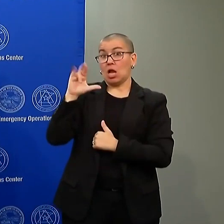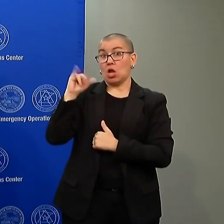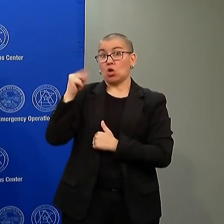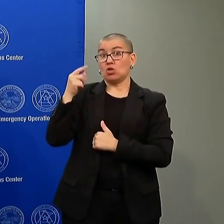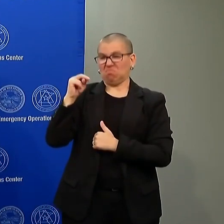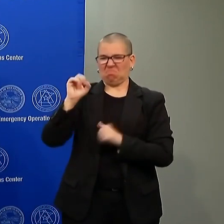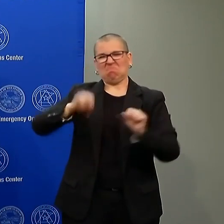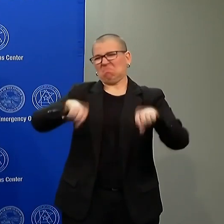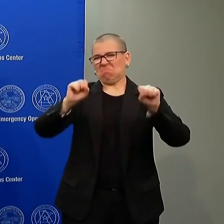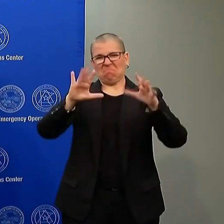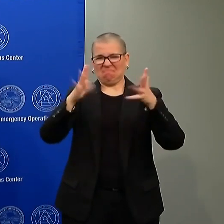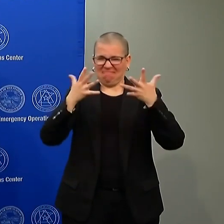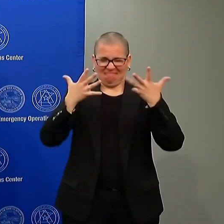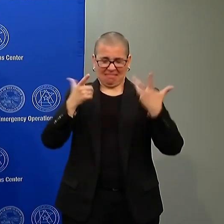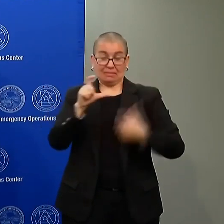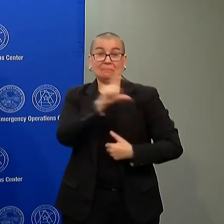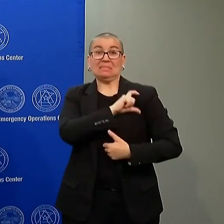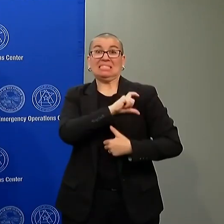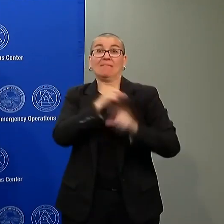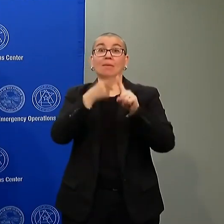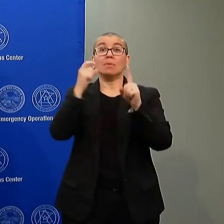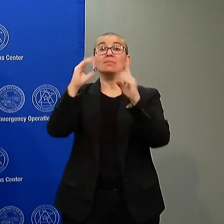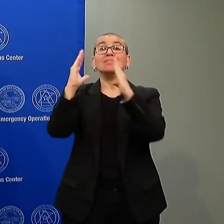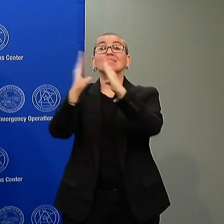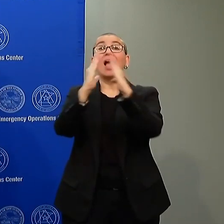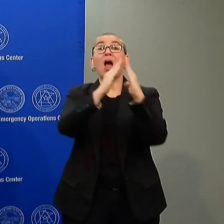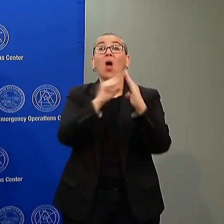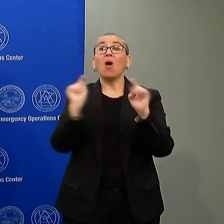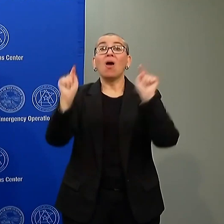in Minnesota's history, it was not enough.